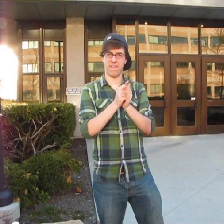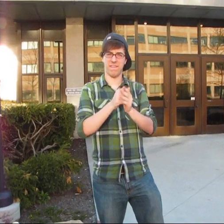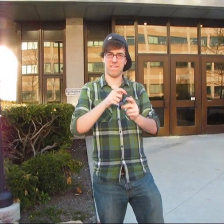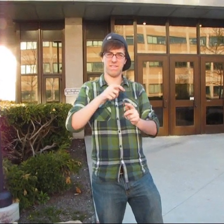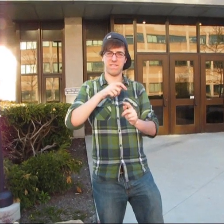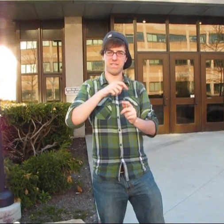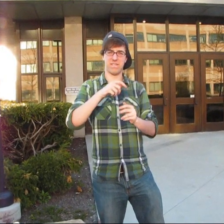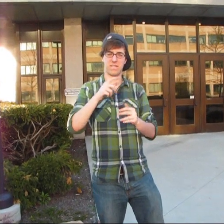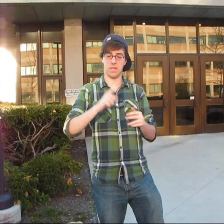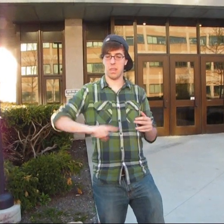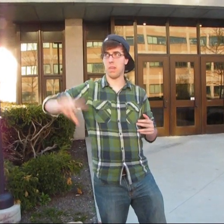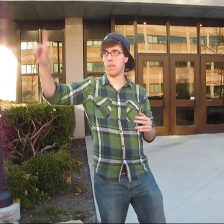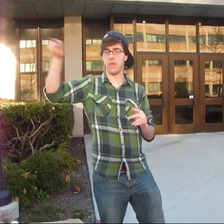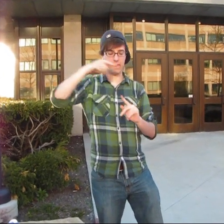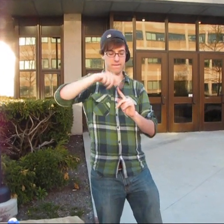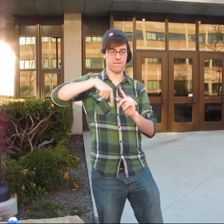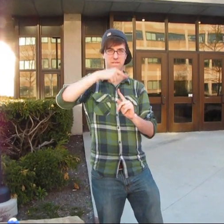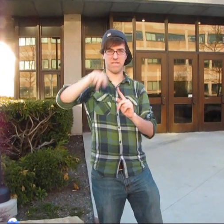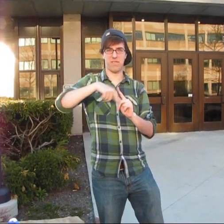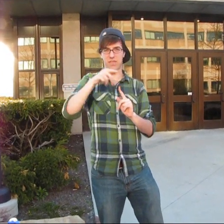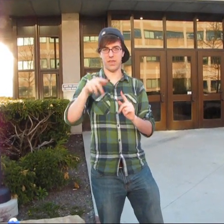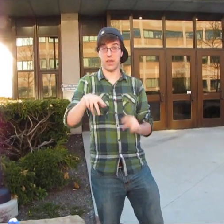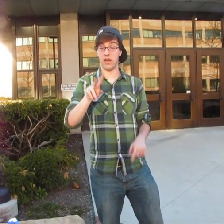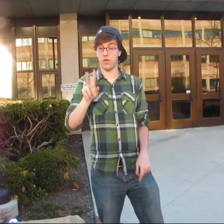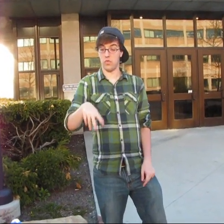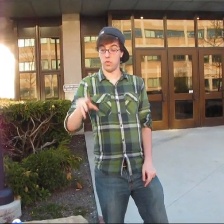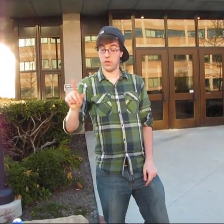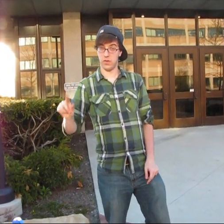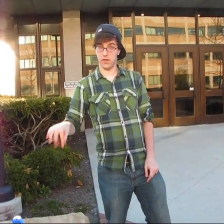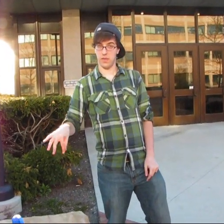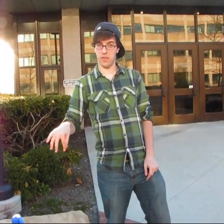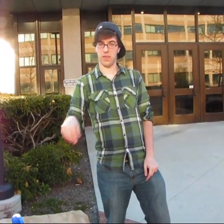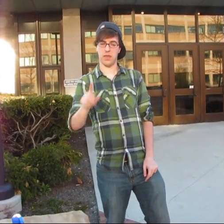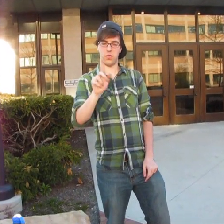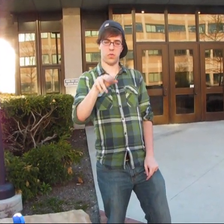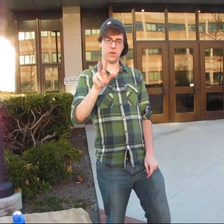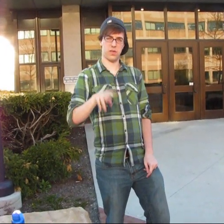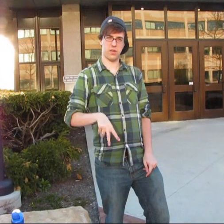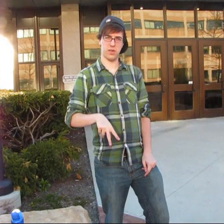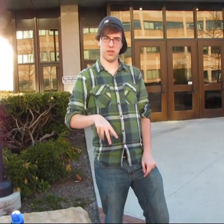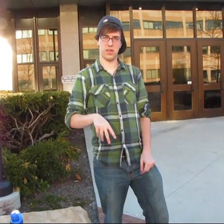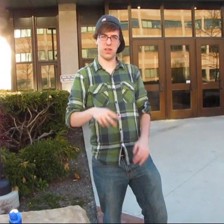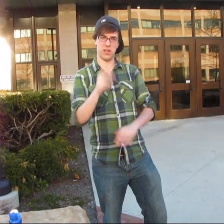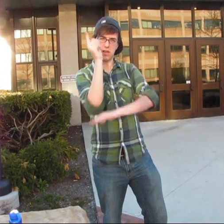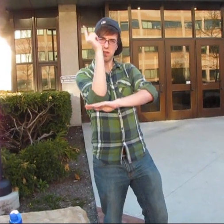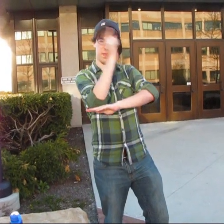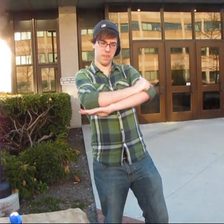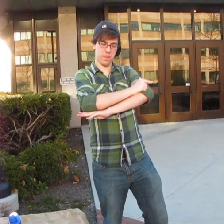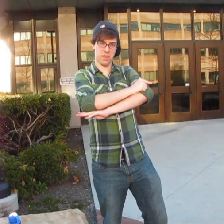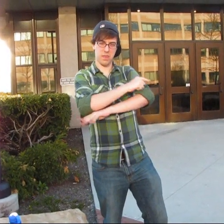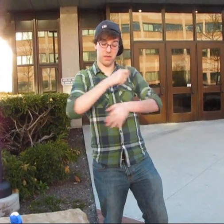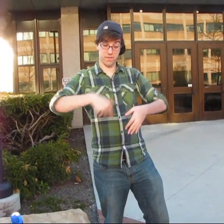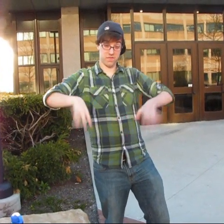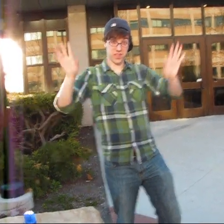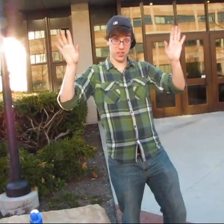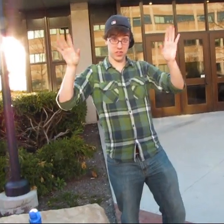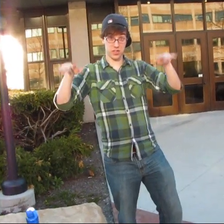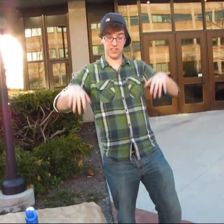No way. I live for some price I pay. Some say,